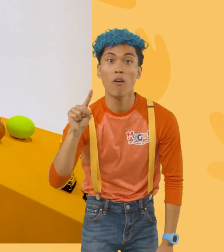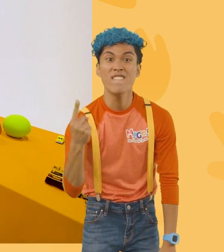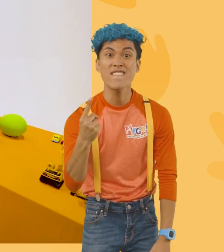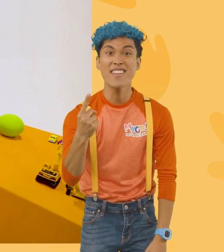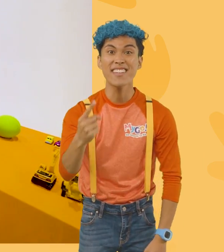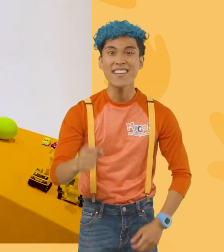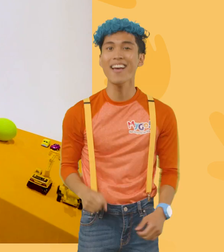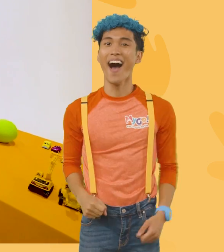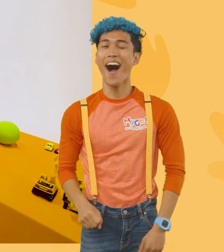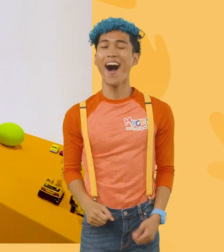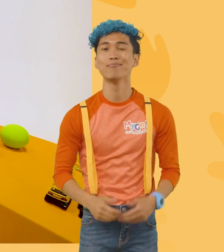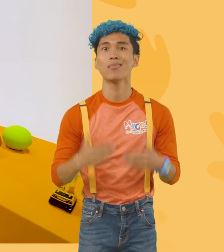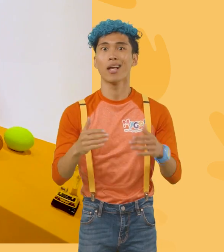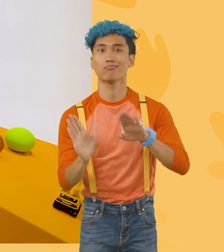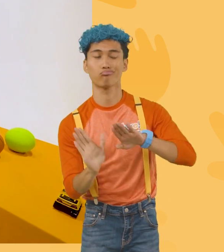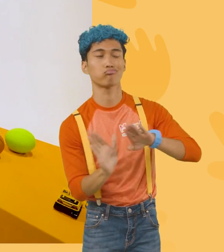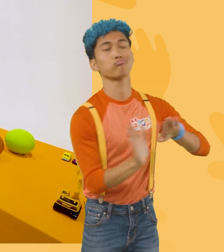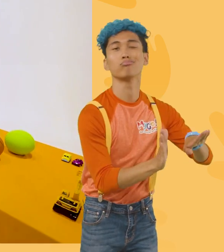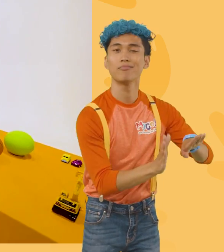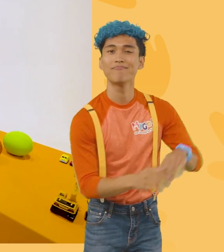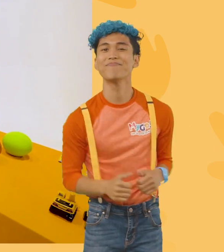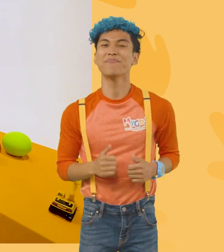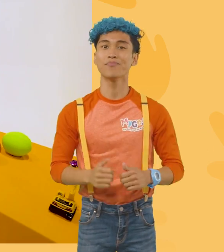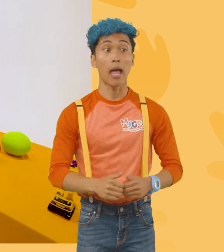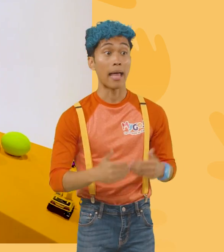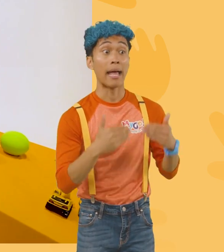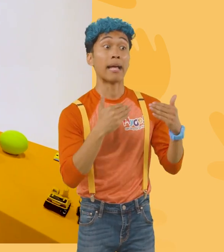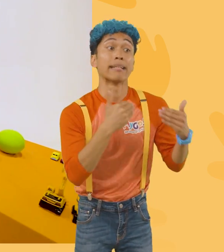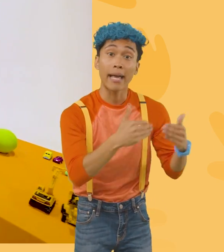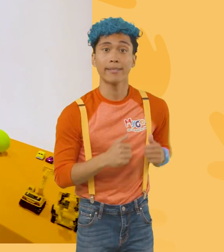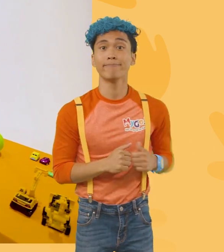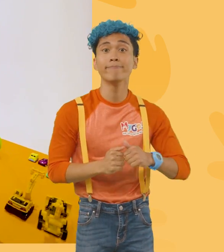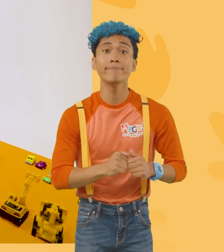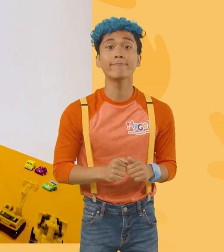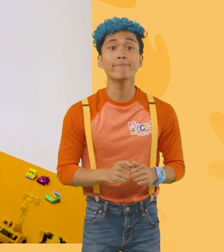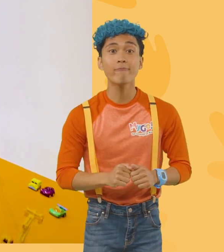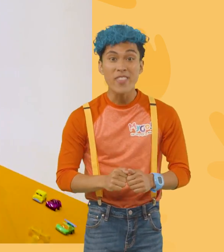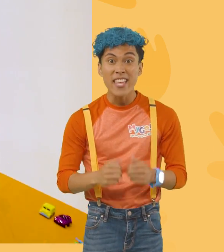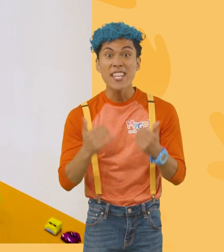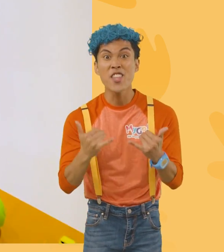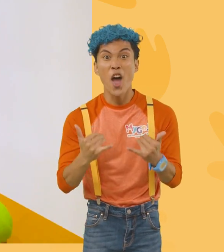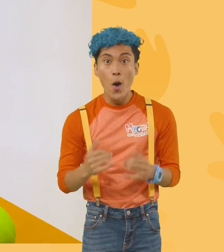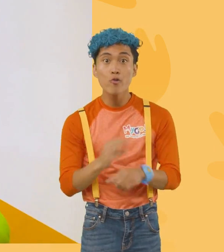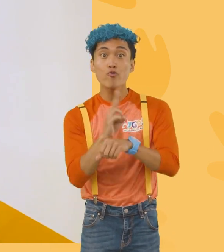Okay, let's let them just, you know, get warmed up for later. And then we'll use some more items.